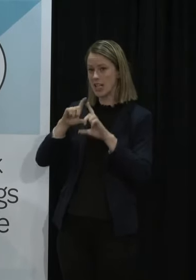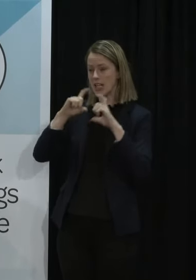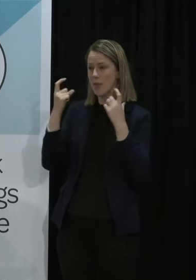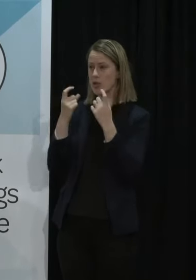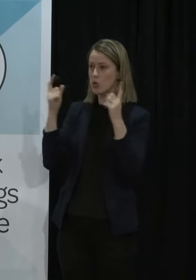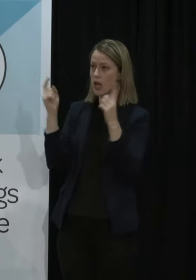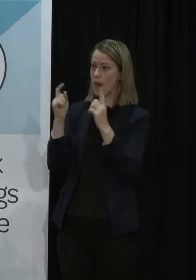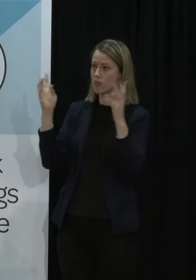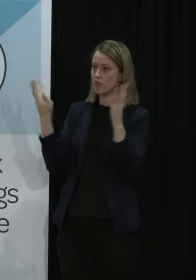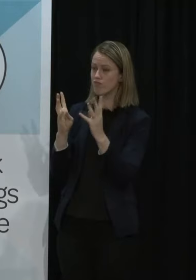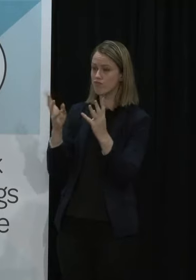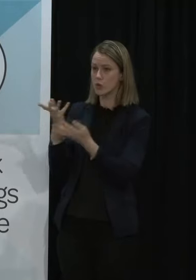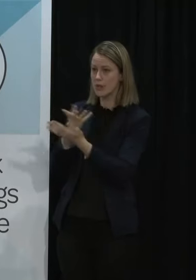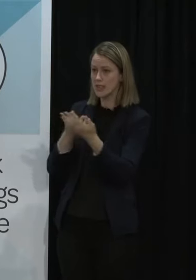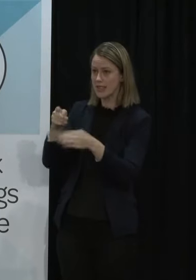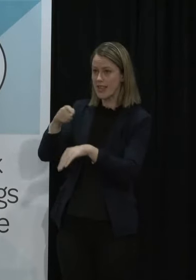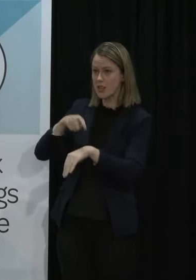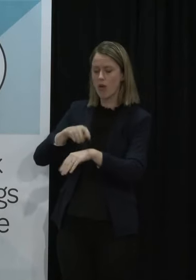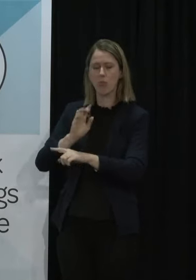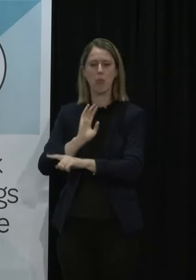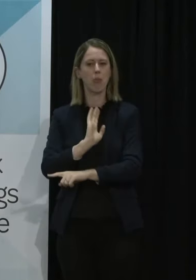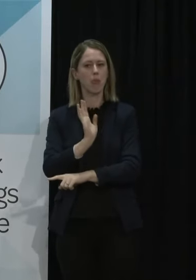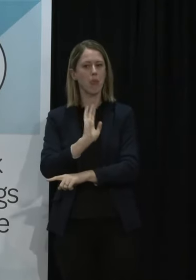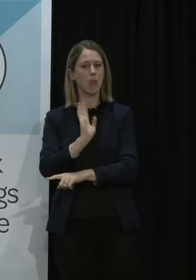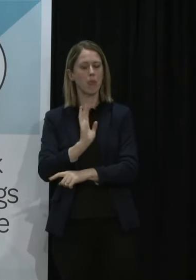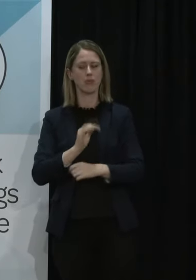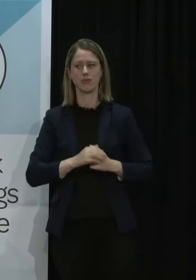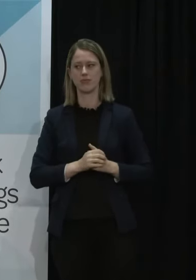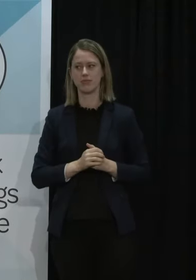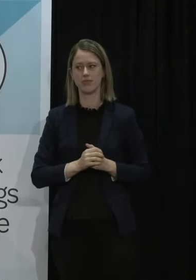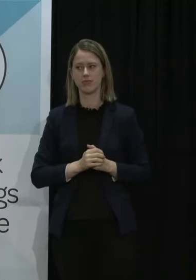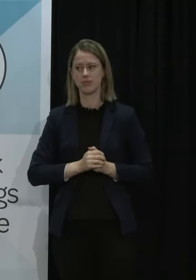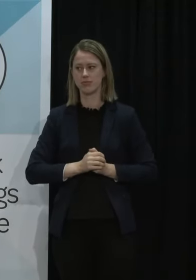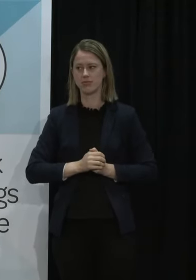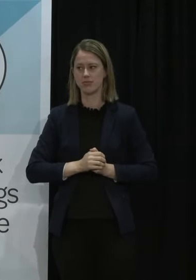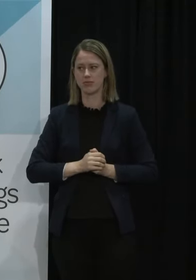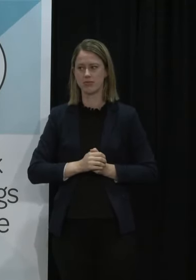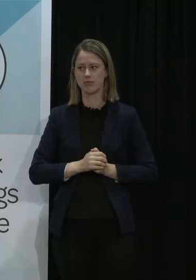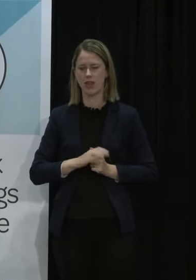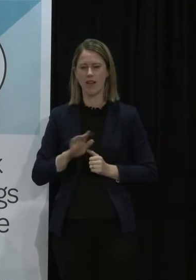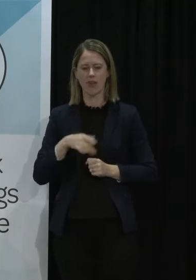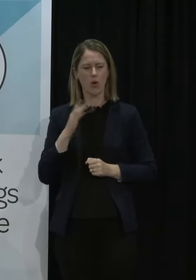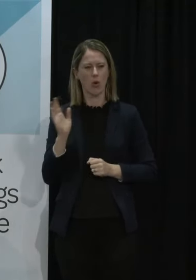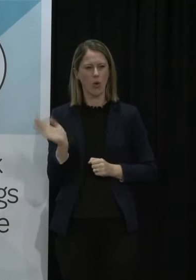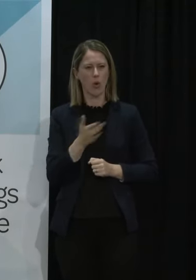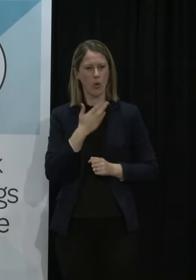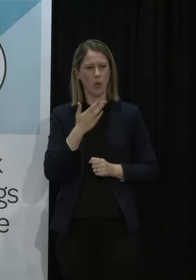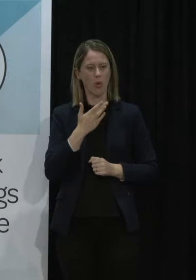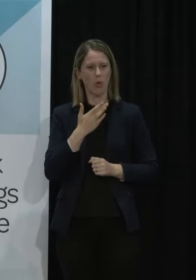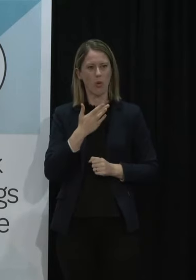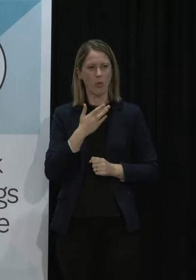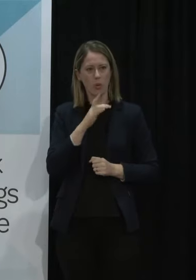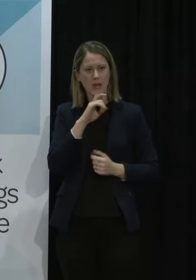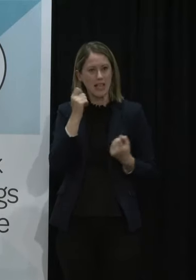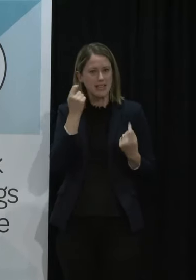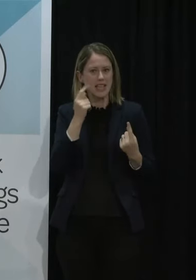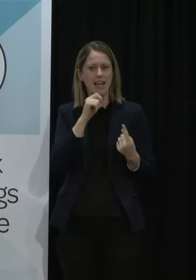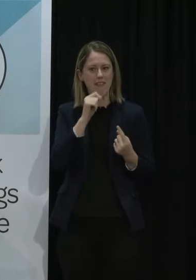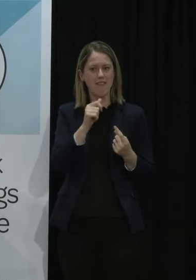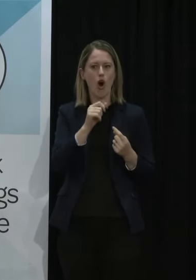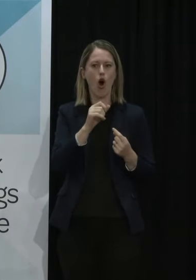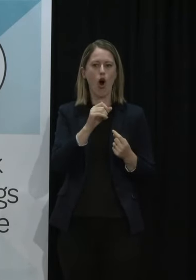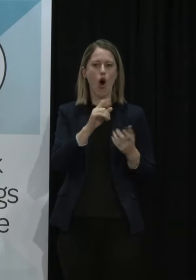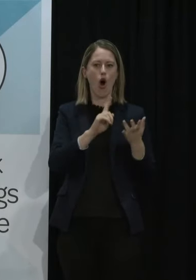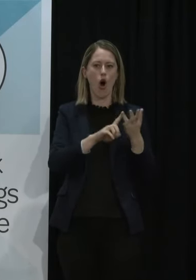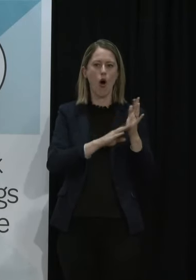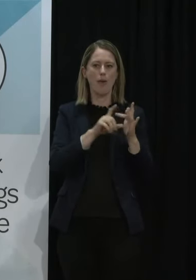no no so what will because of course you know it won't be unexpected I don't think any of us would be surprised if we have a case in our MIQ given